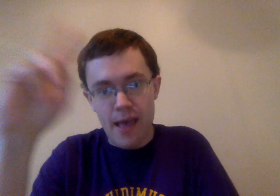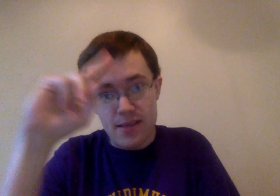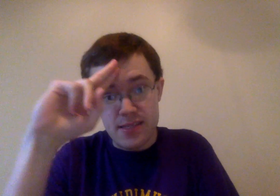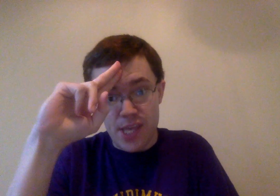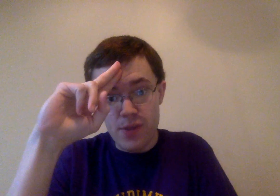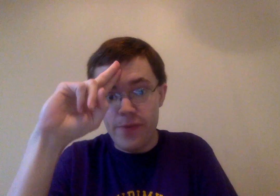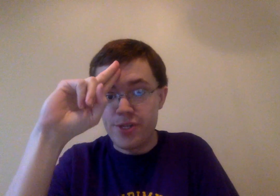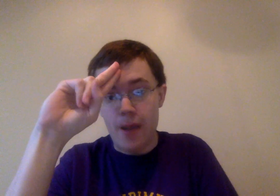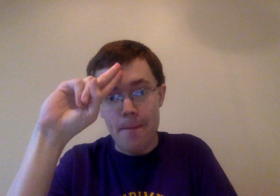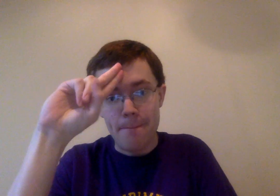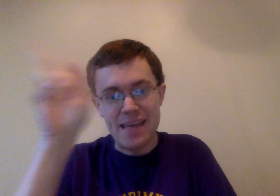and I'll see you in the future. Bye!